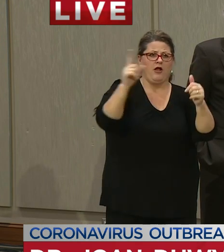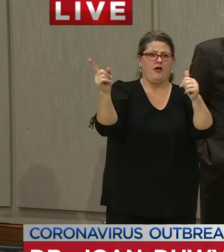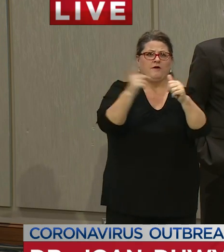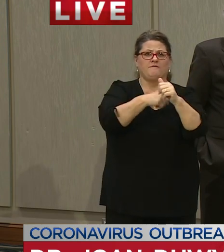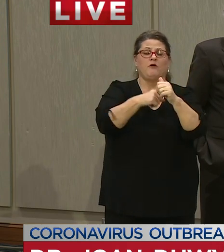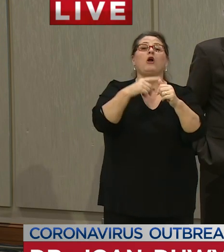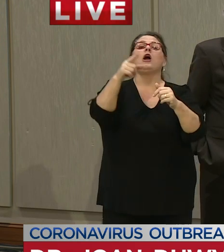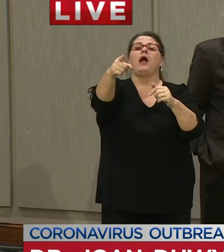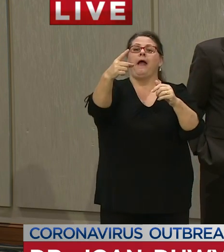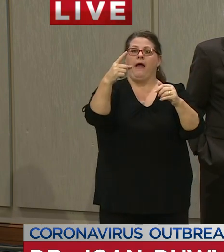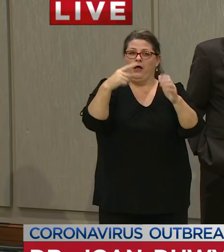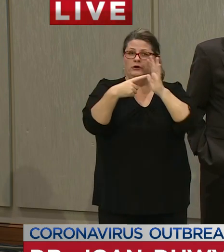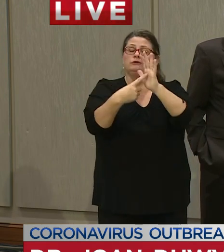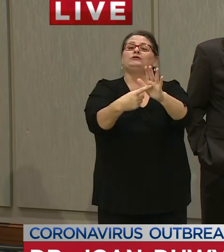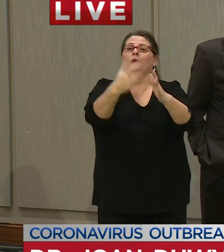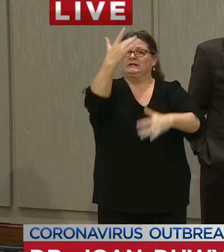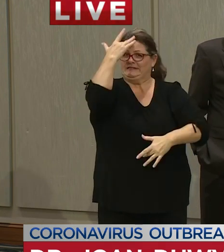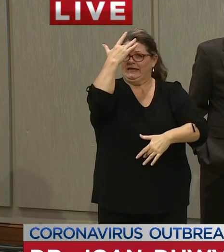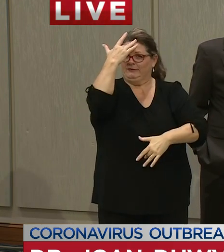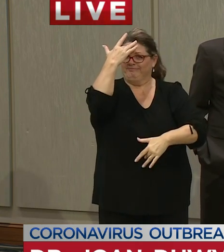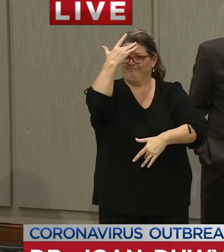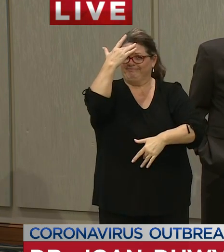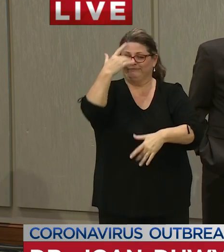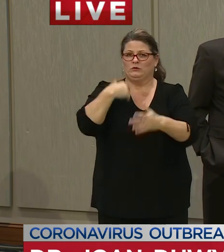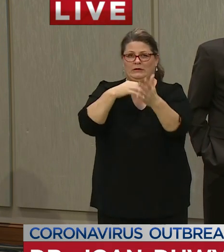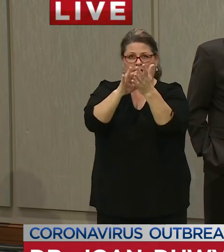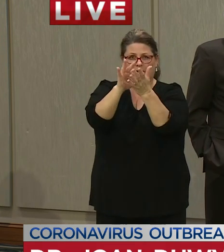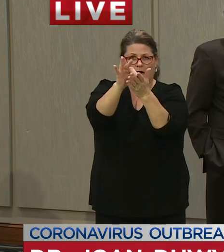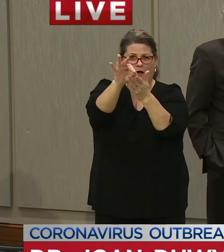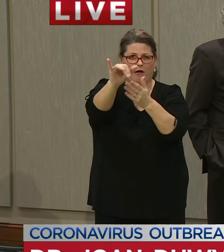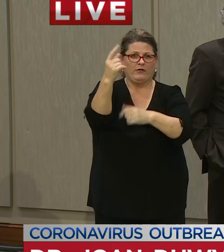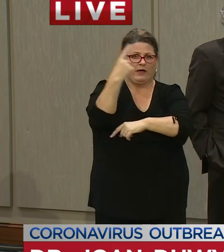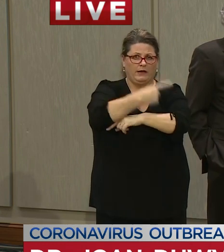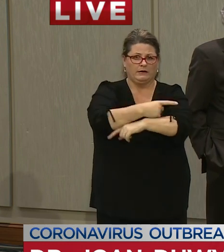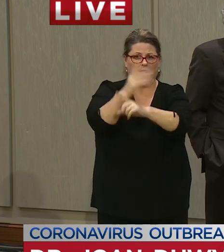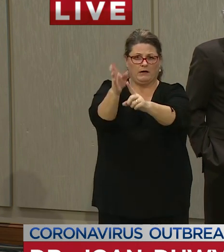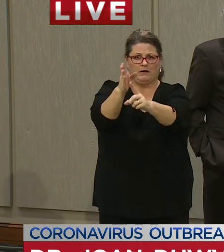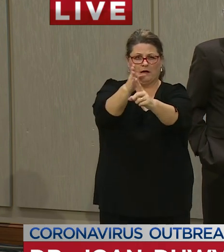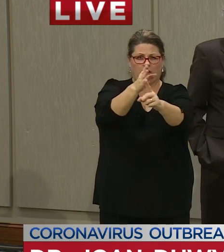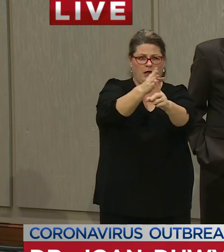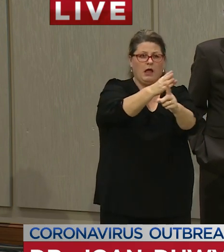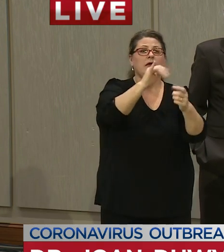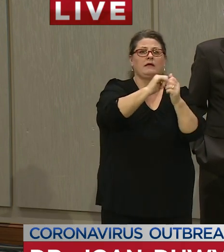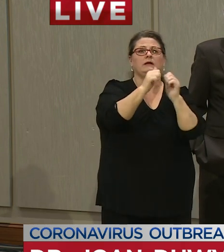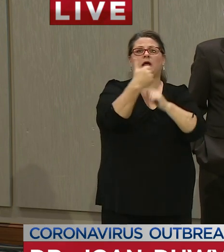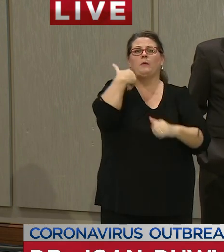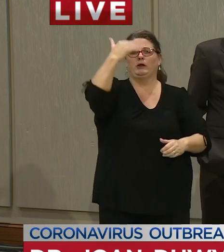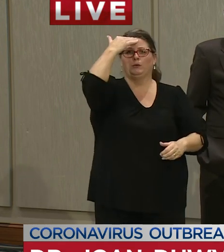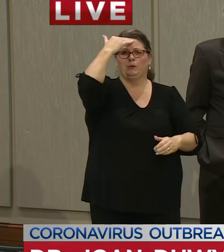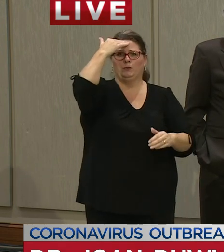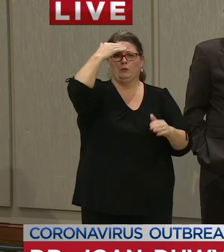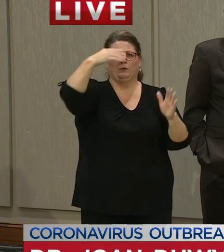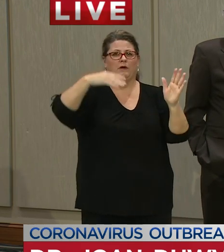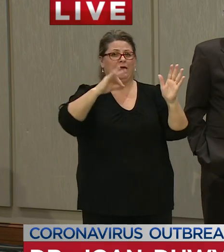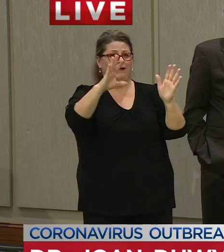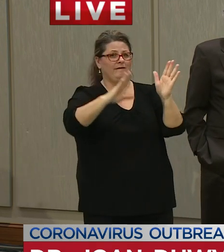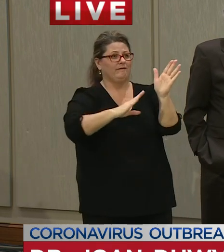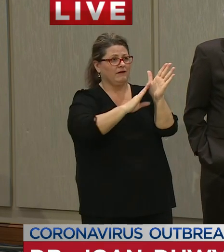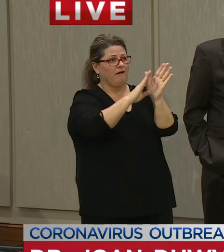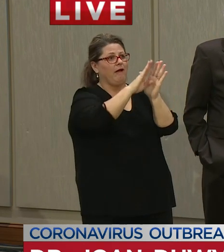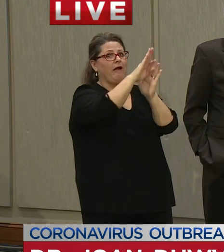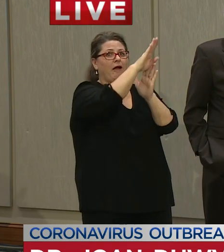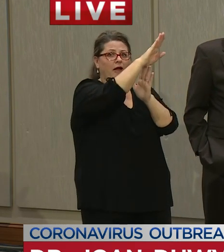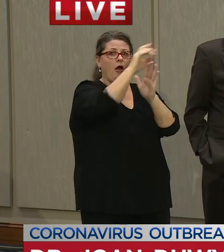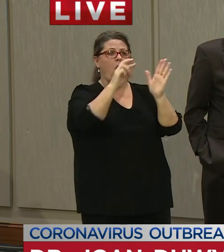symptoms so we're looking at it in a lot of different ways um and that is the data that we use to to talk about um